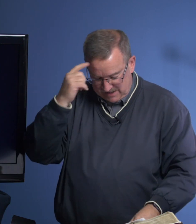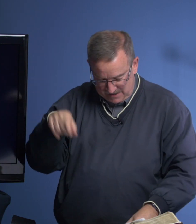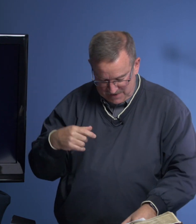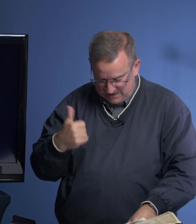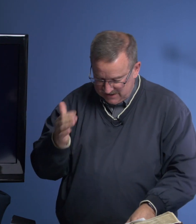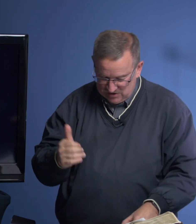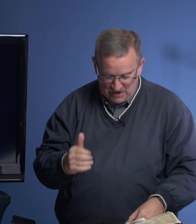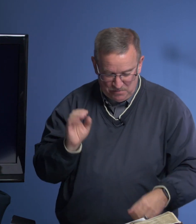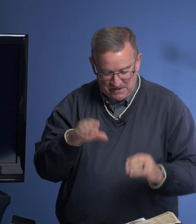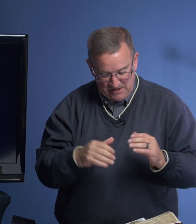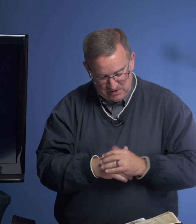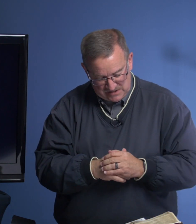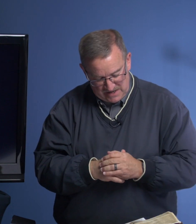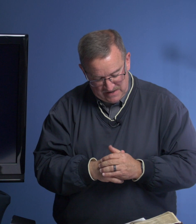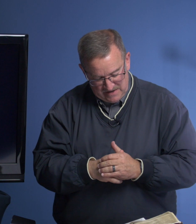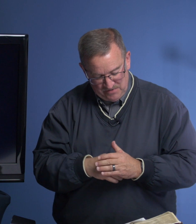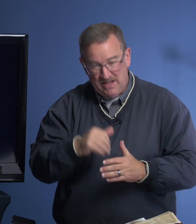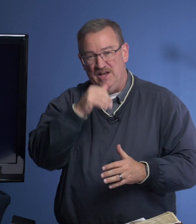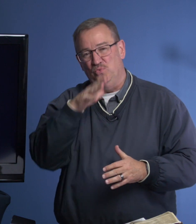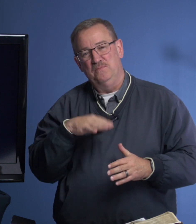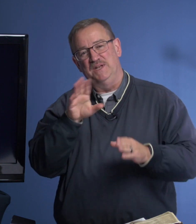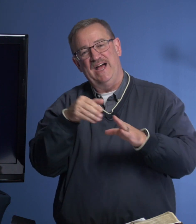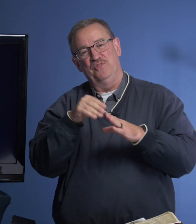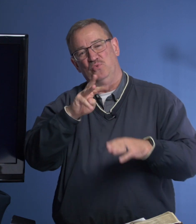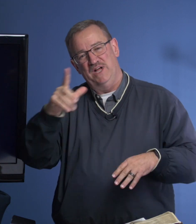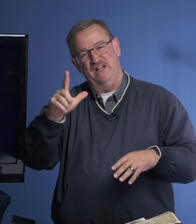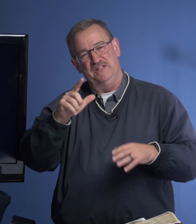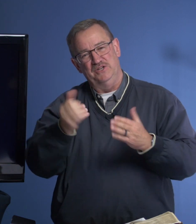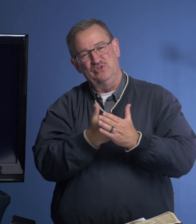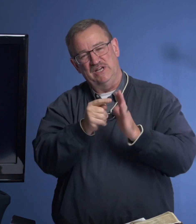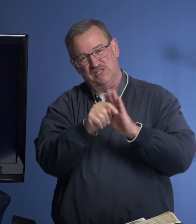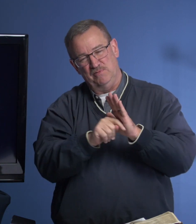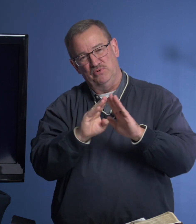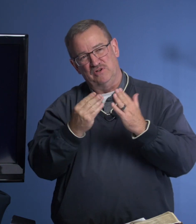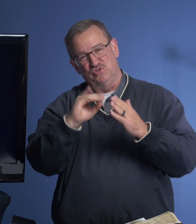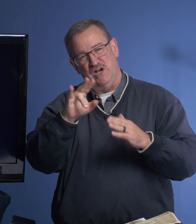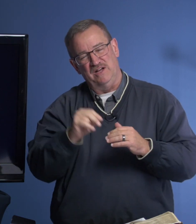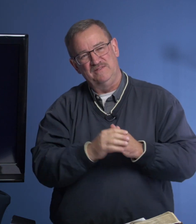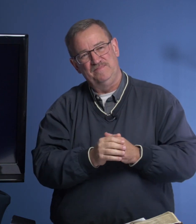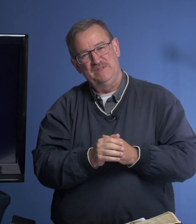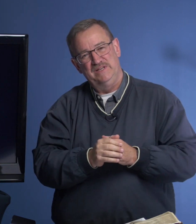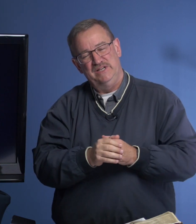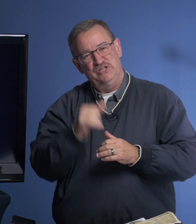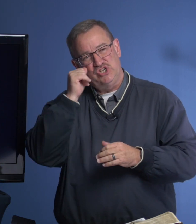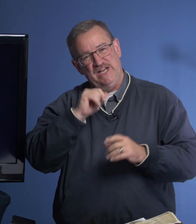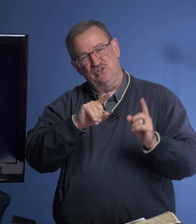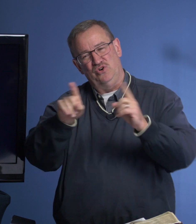think about the next one I put down was that woman at the well in the New Testament book of John. She had gone